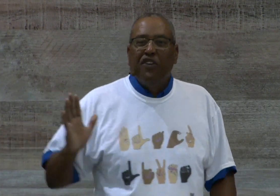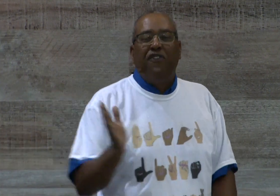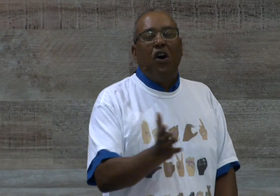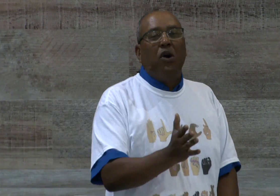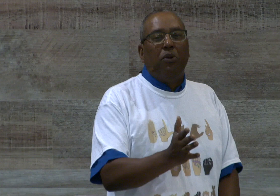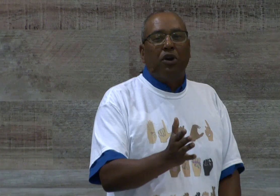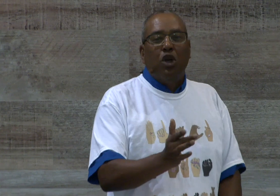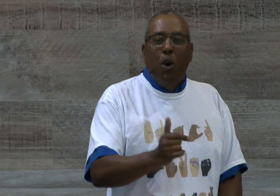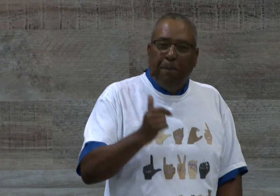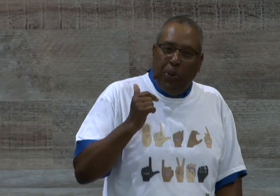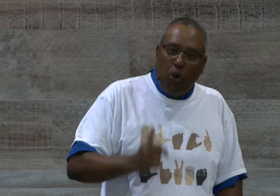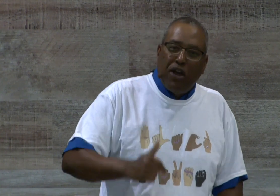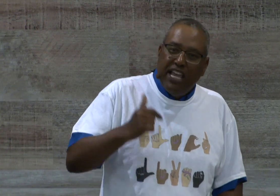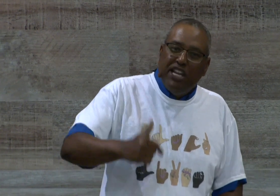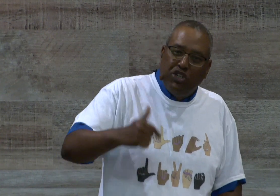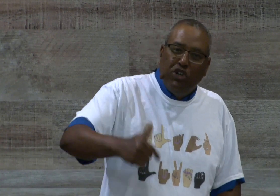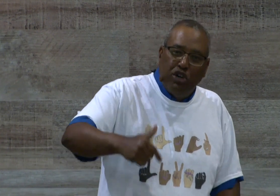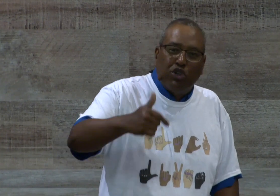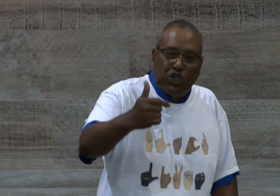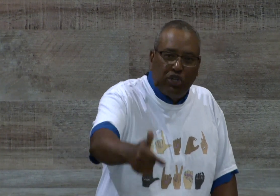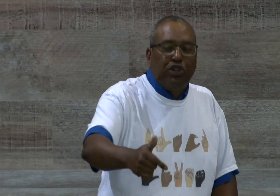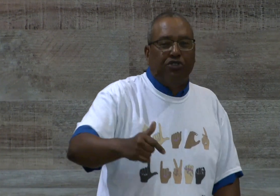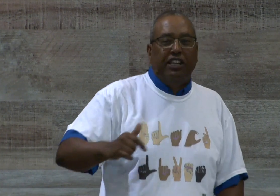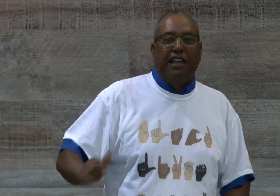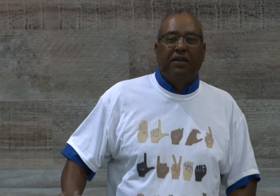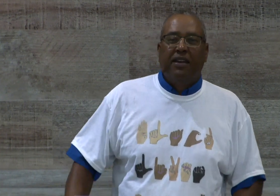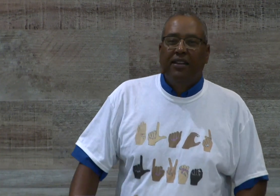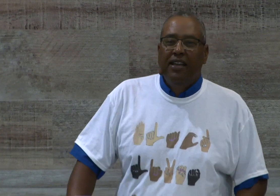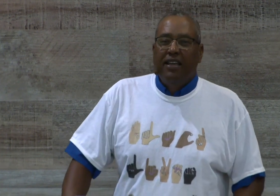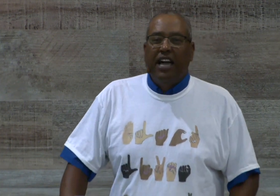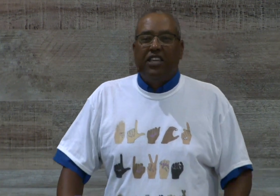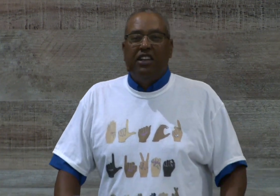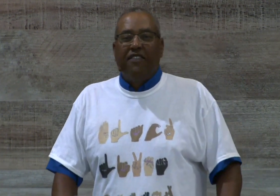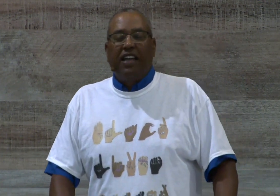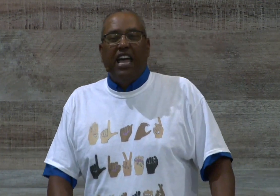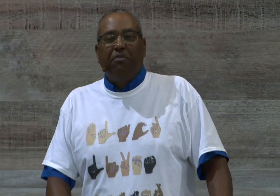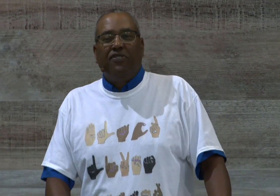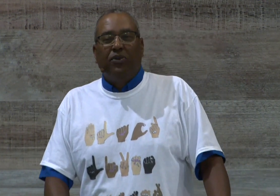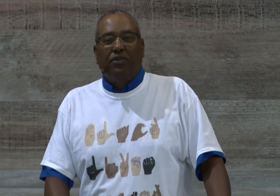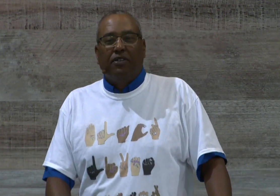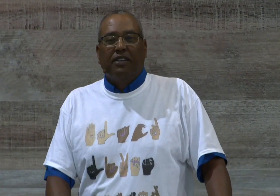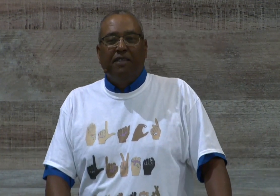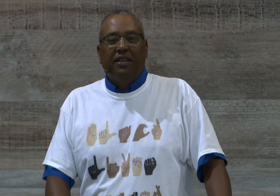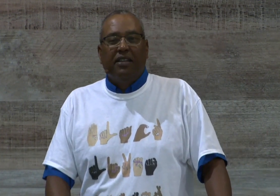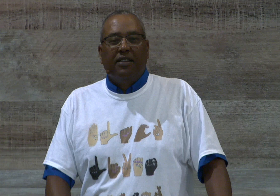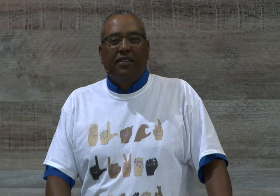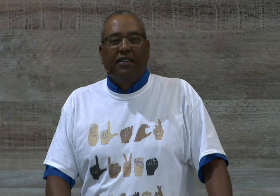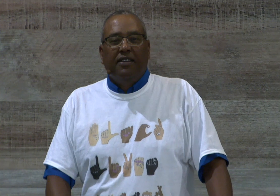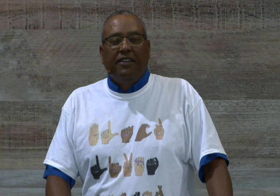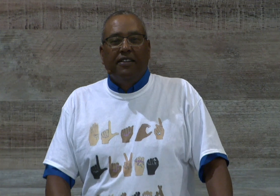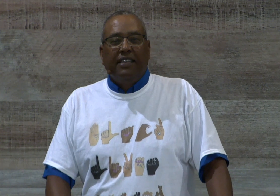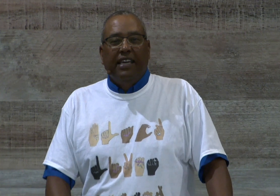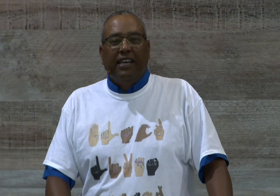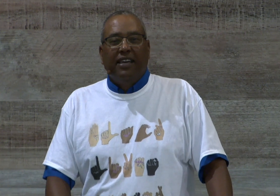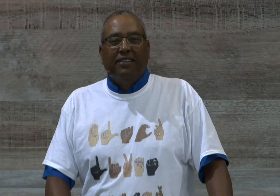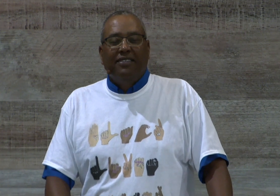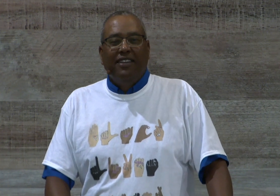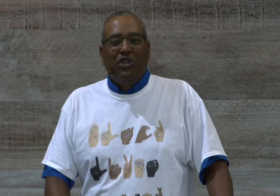forward, pouring into your children. Amen? Like you never have before. Amen? Yeah, in your